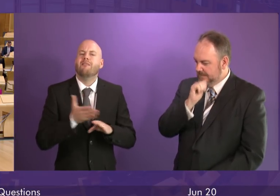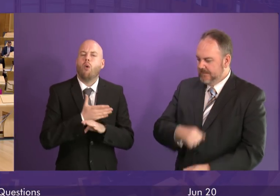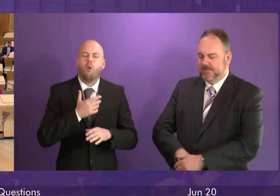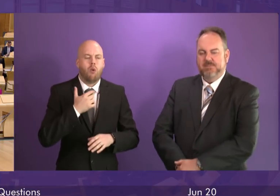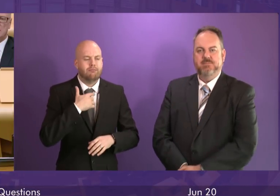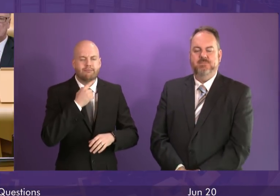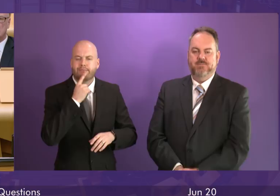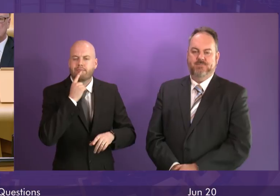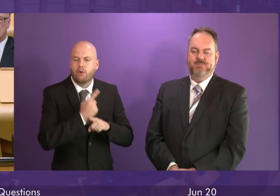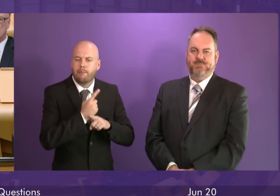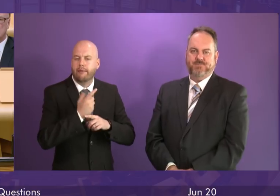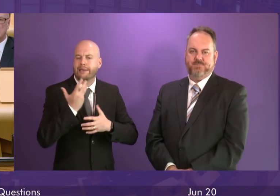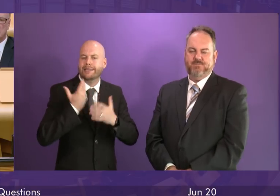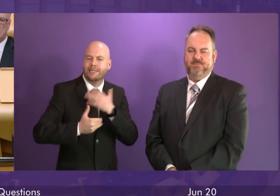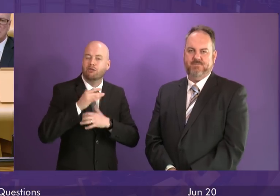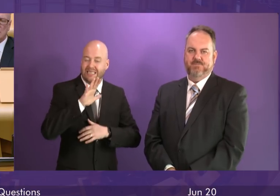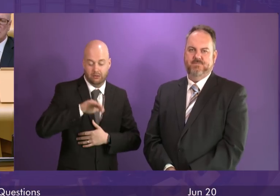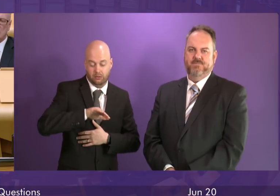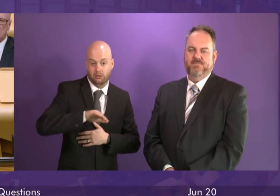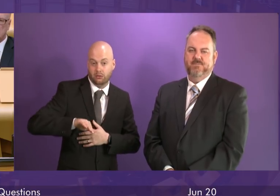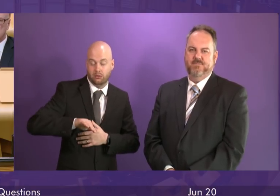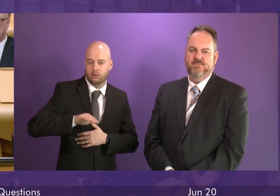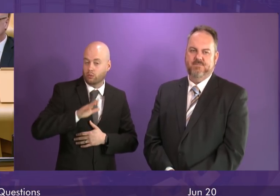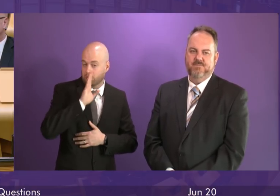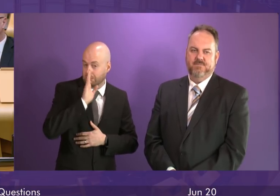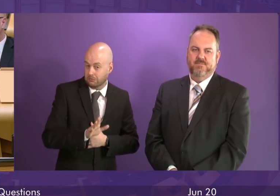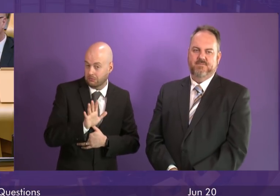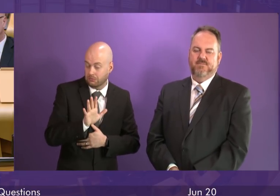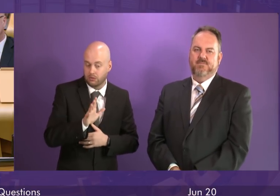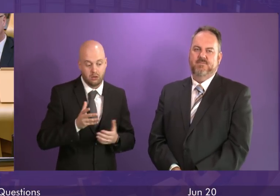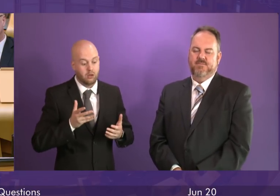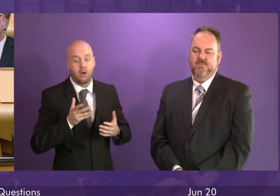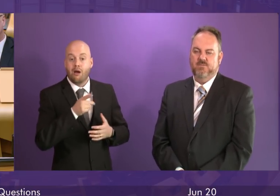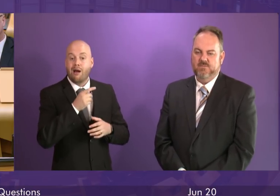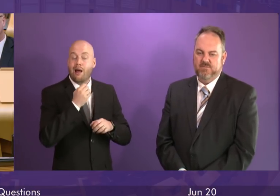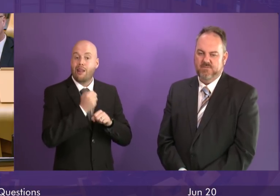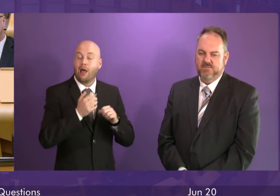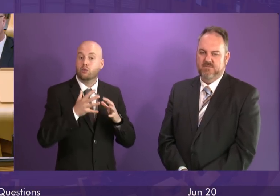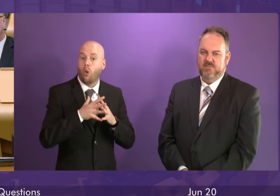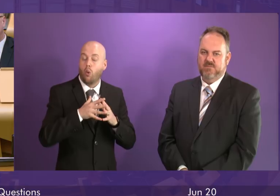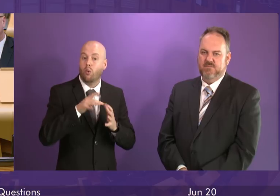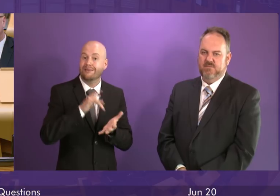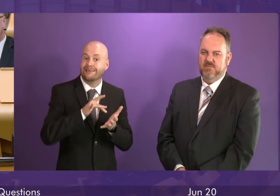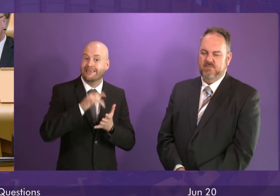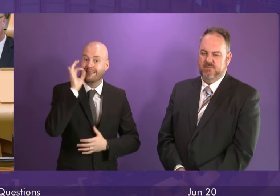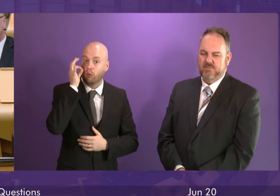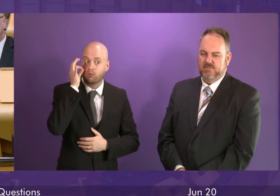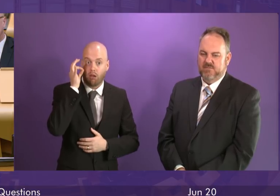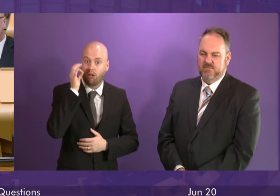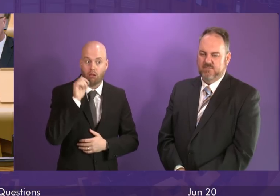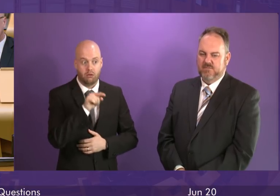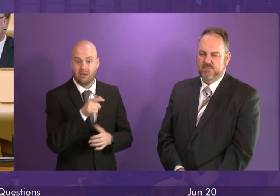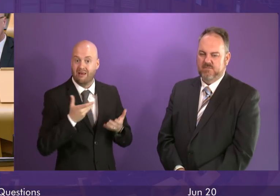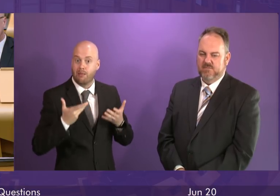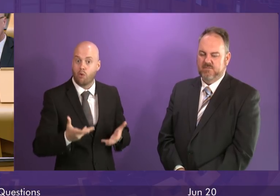I say as a general aside that the current administration of Glasgow City Council is right now having